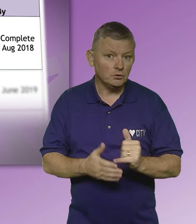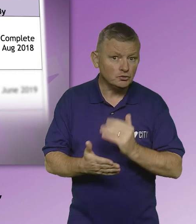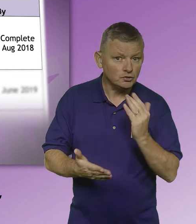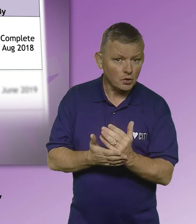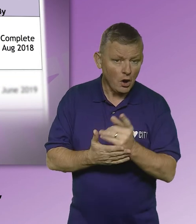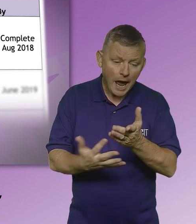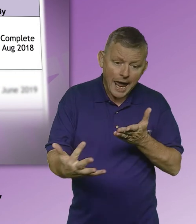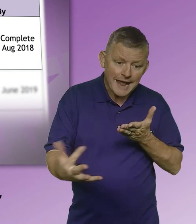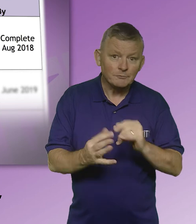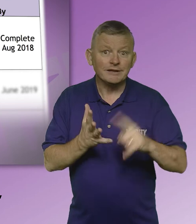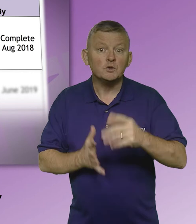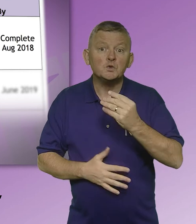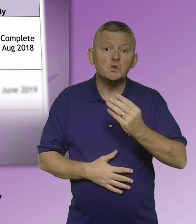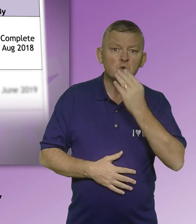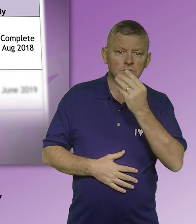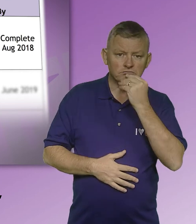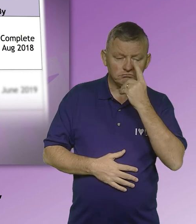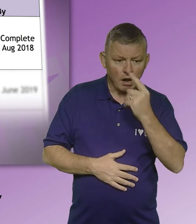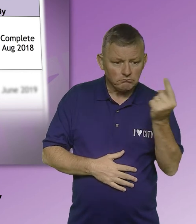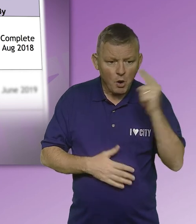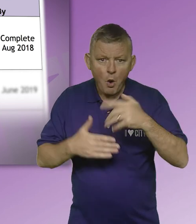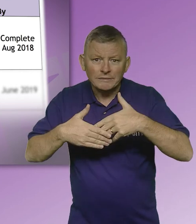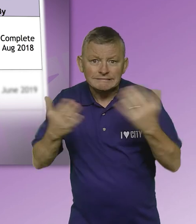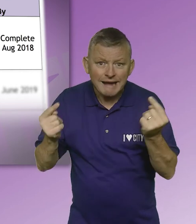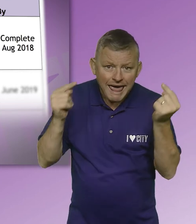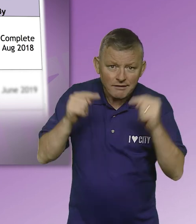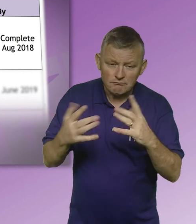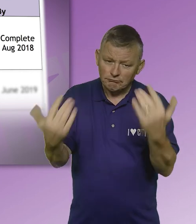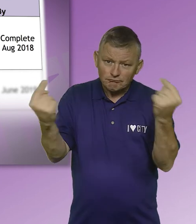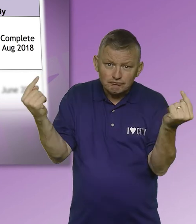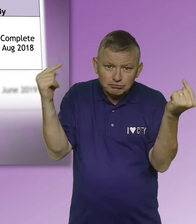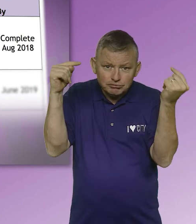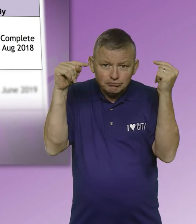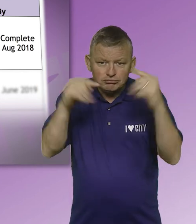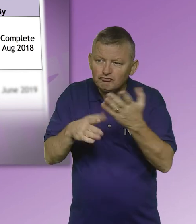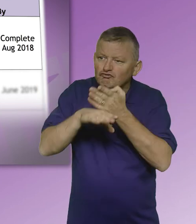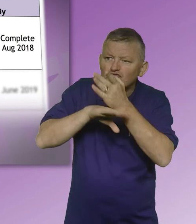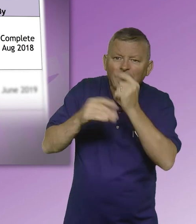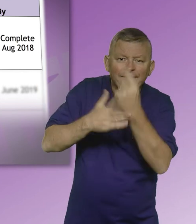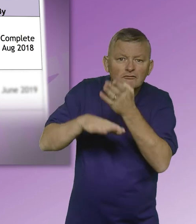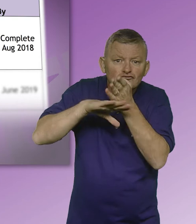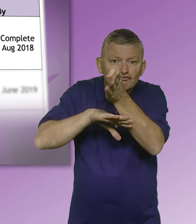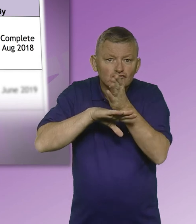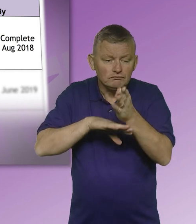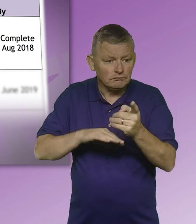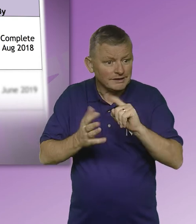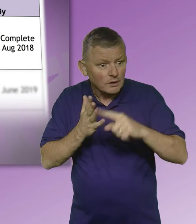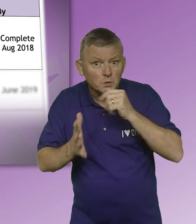Ensure access for BSL users to open days, welcome and orientation events who are BSL users with sign language